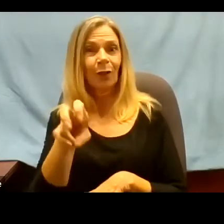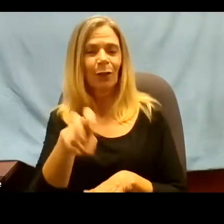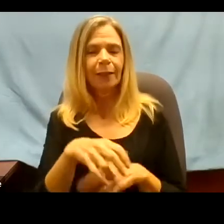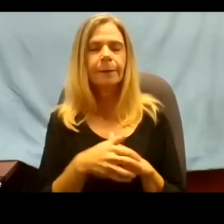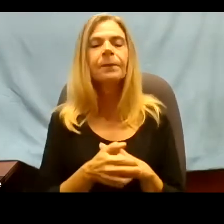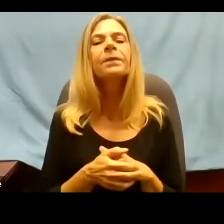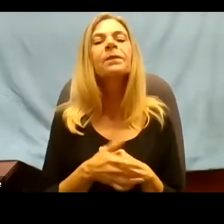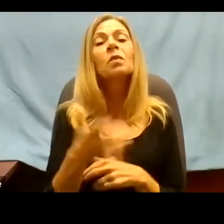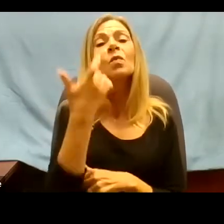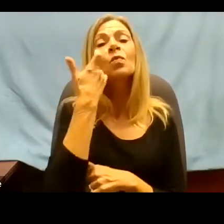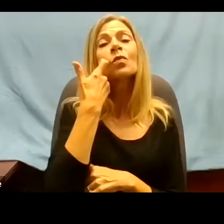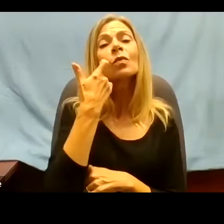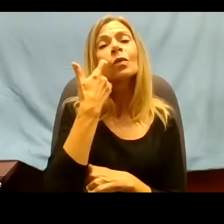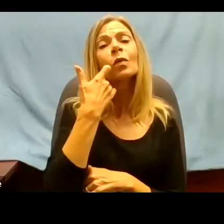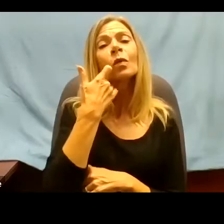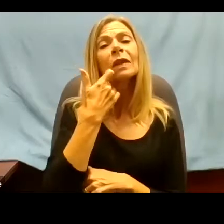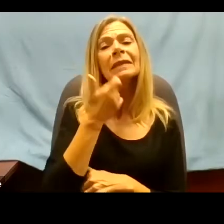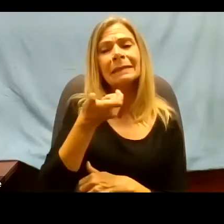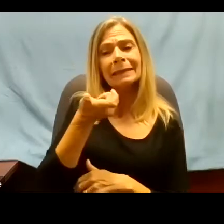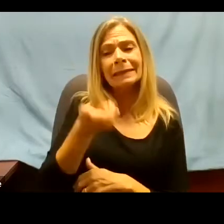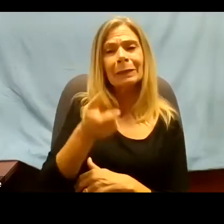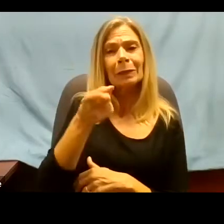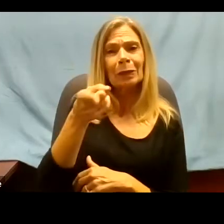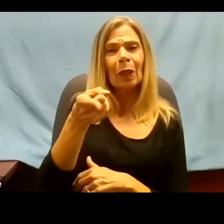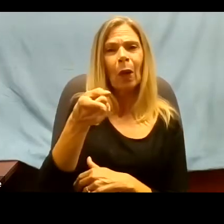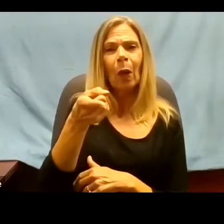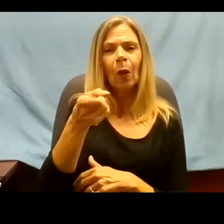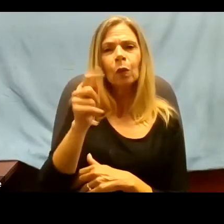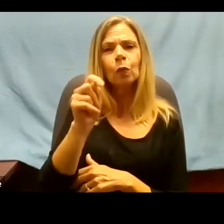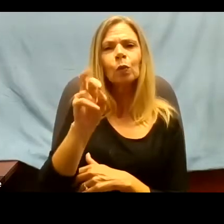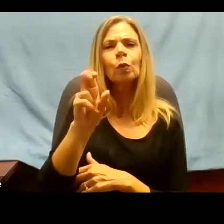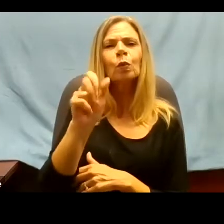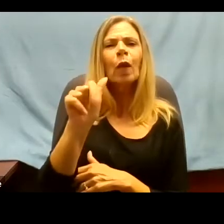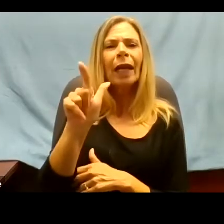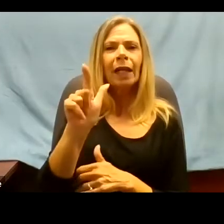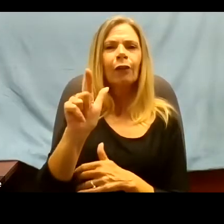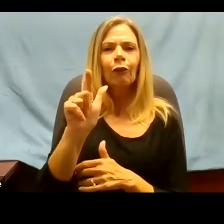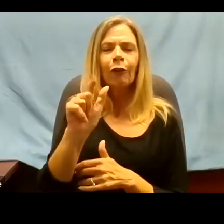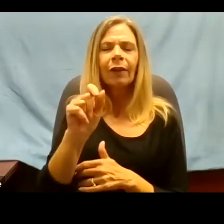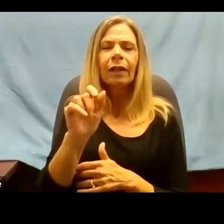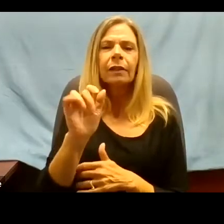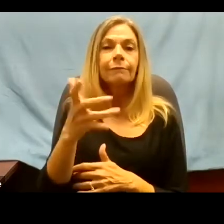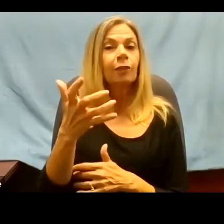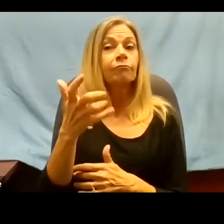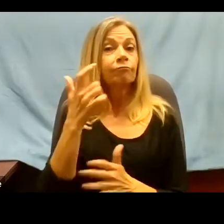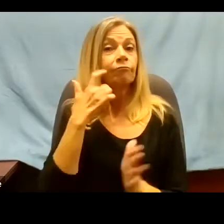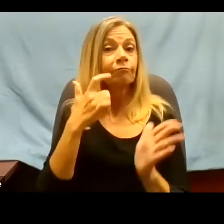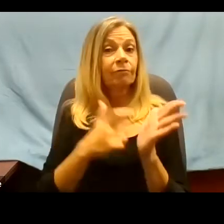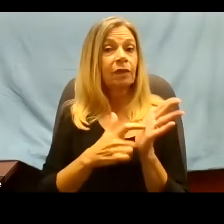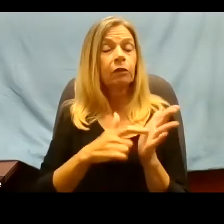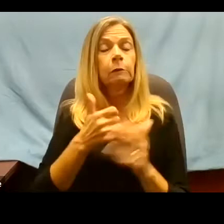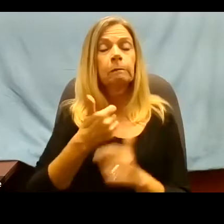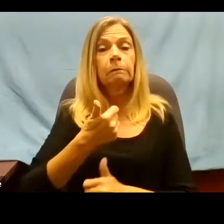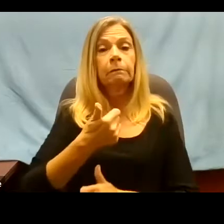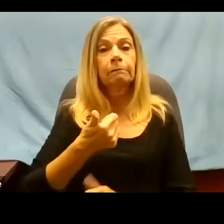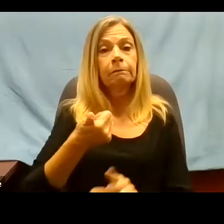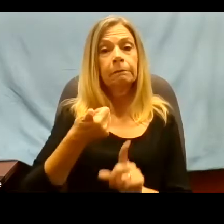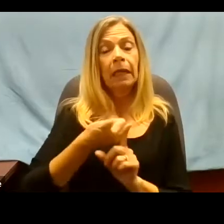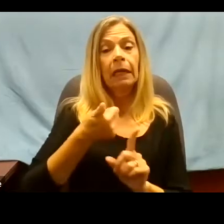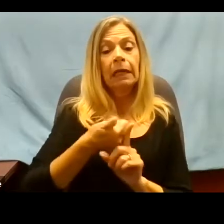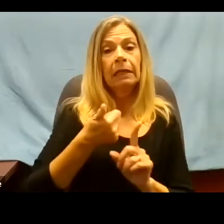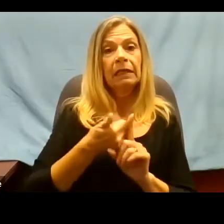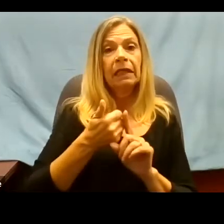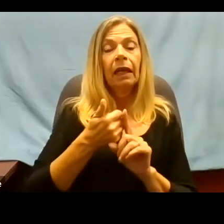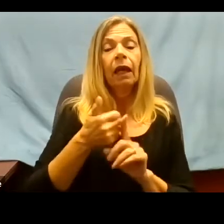and so you know that I was in Vietnam. I was with the 101st Airborne Division,